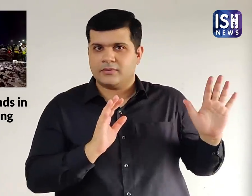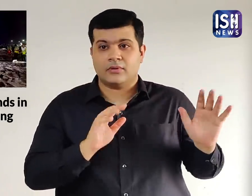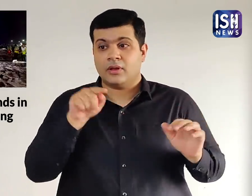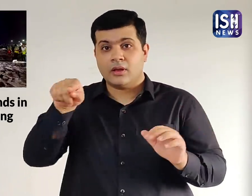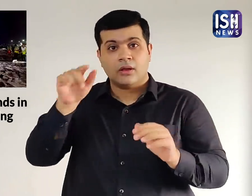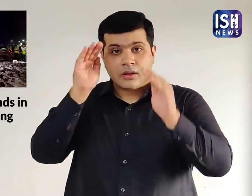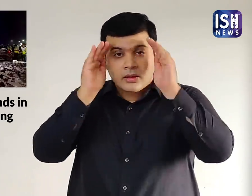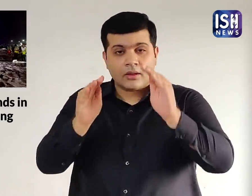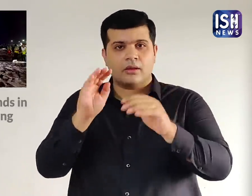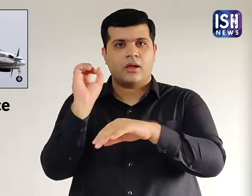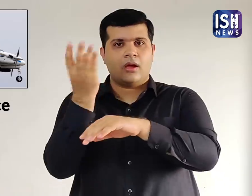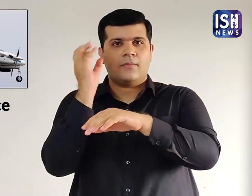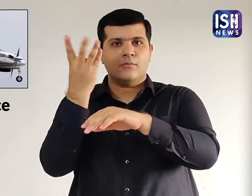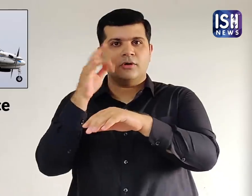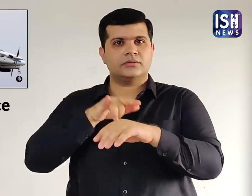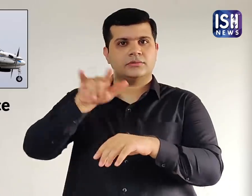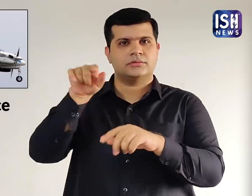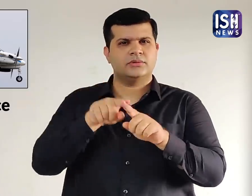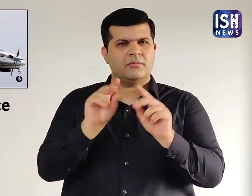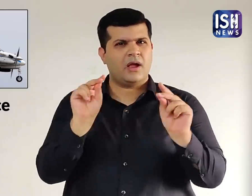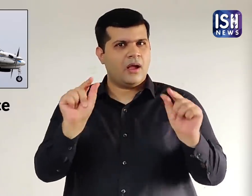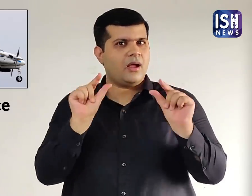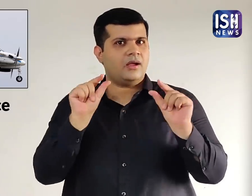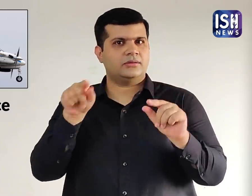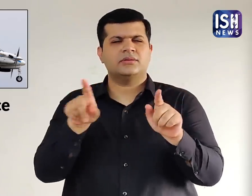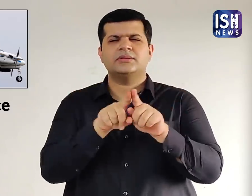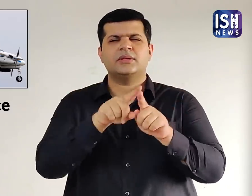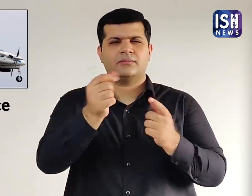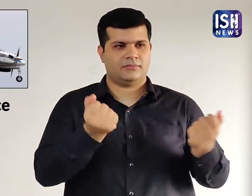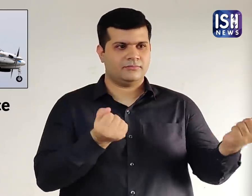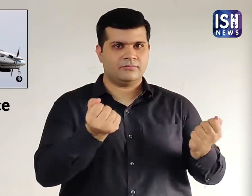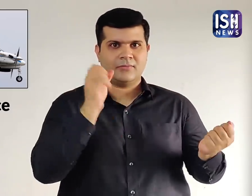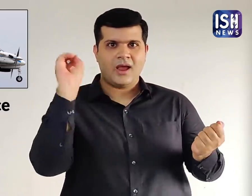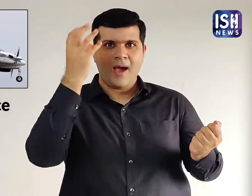Instead it is an air ambulance meant to ferry sick patients.